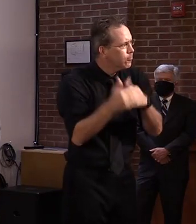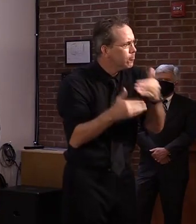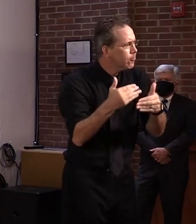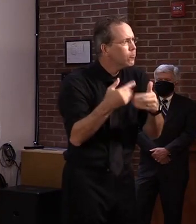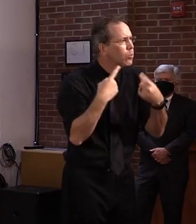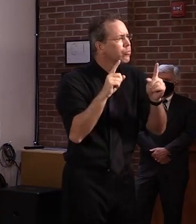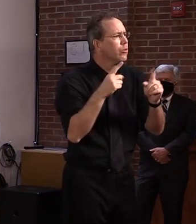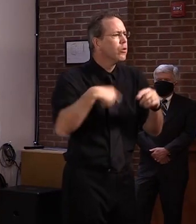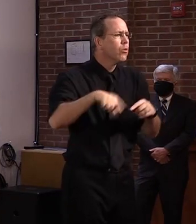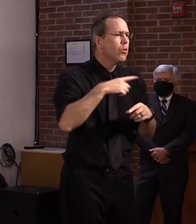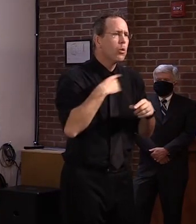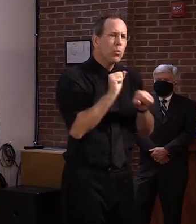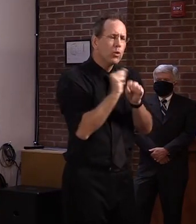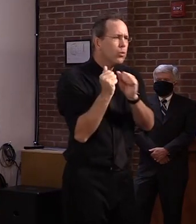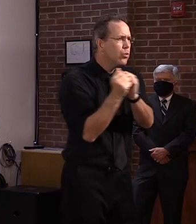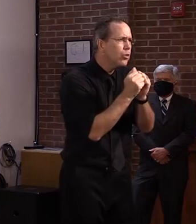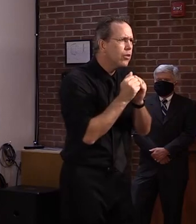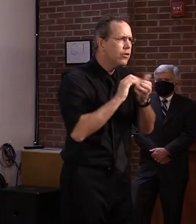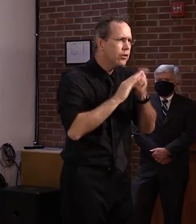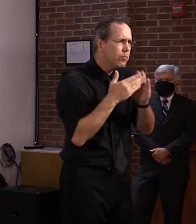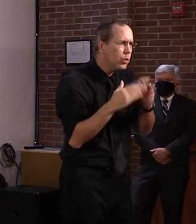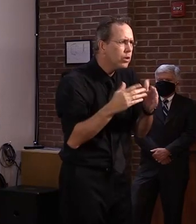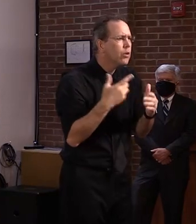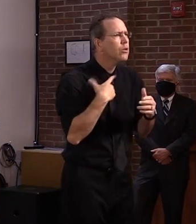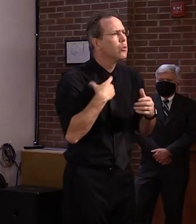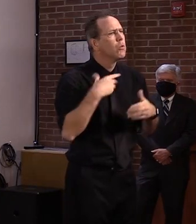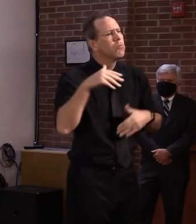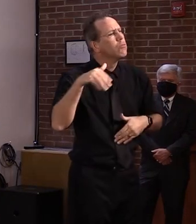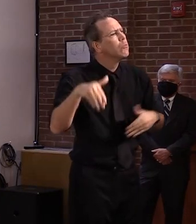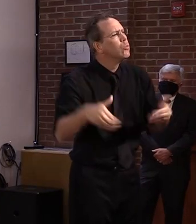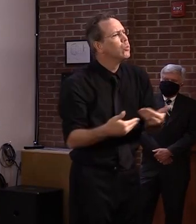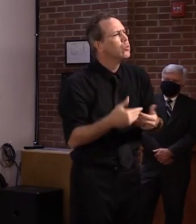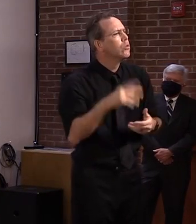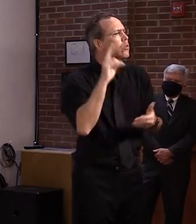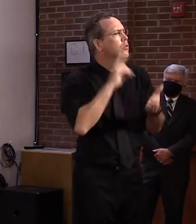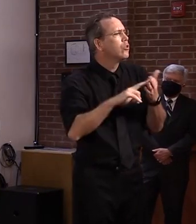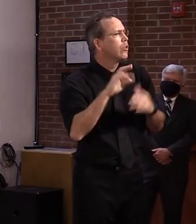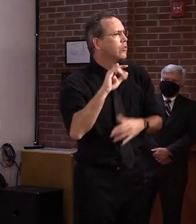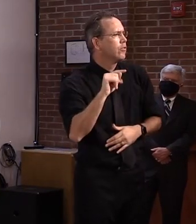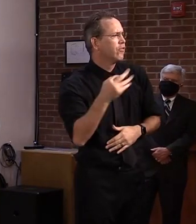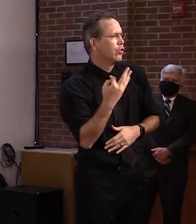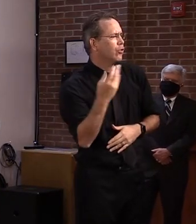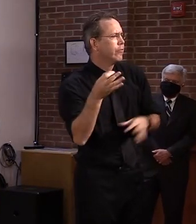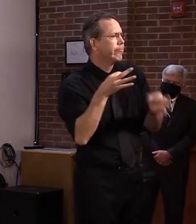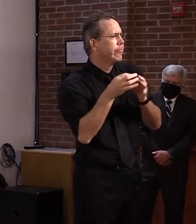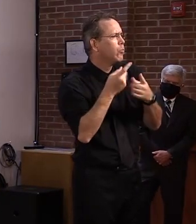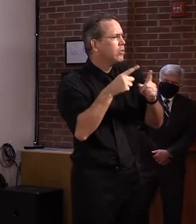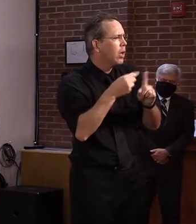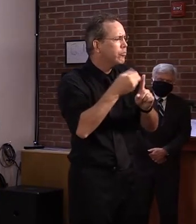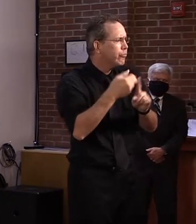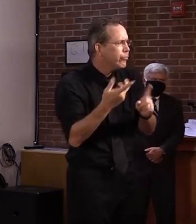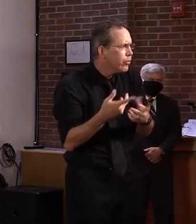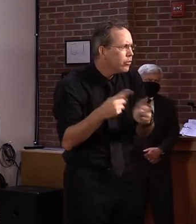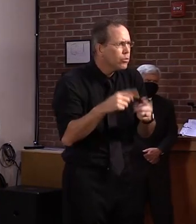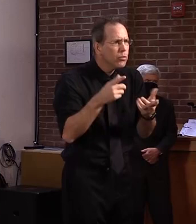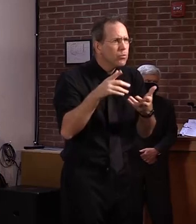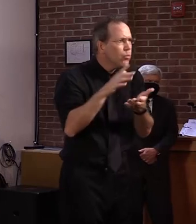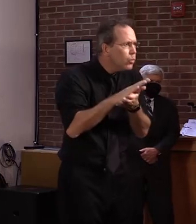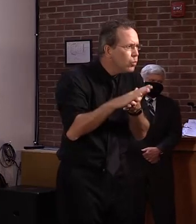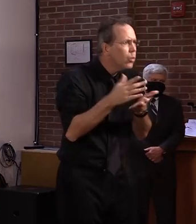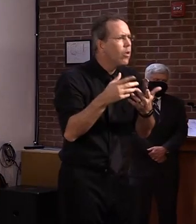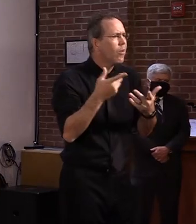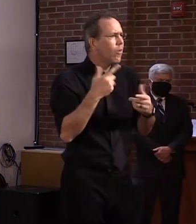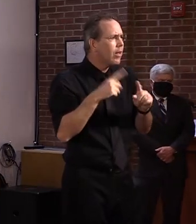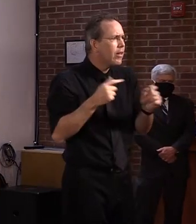together. So I'll now introduce Secretary French to provide more details on school plans, as well as an update on how we're